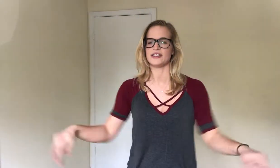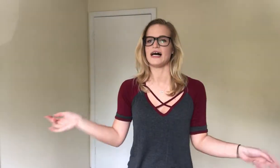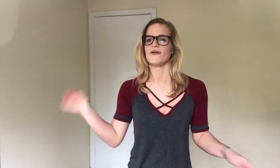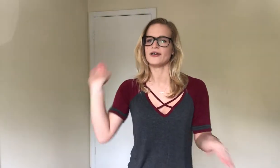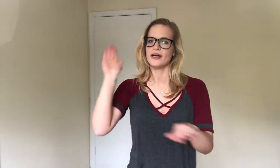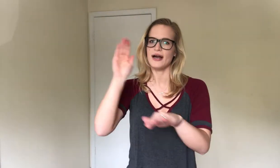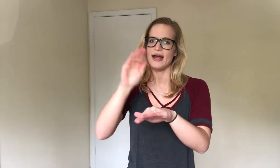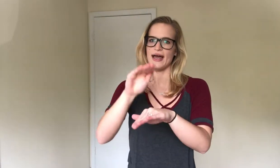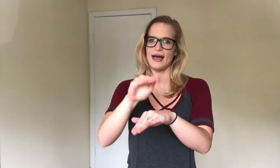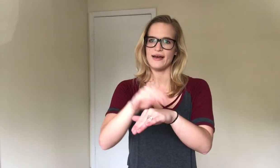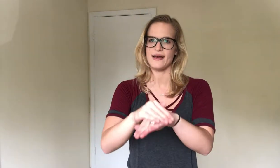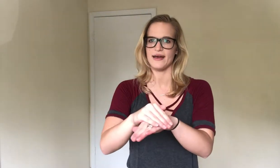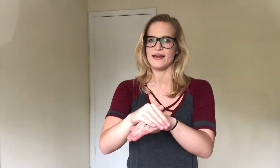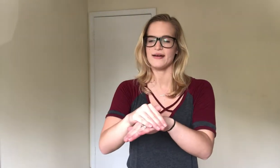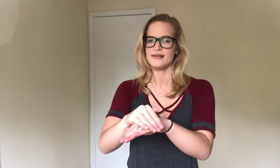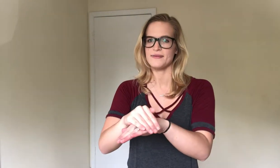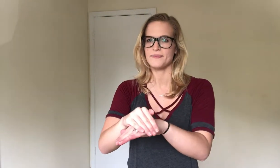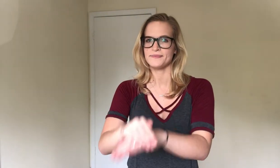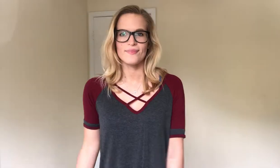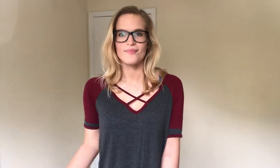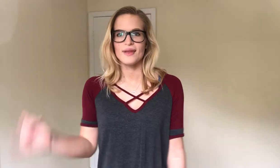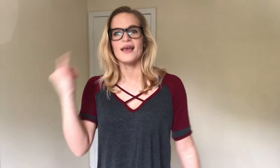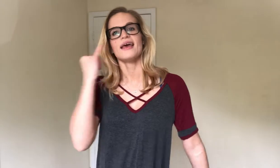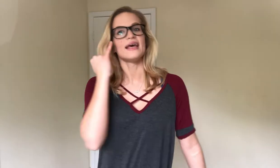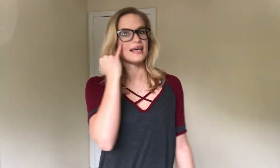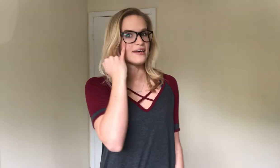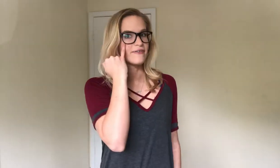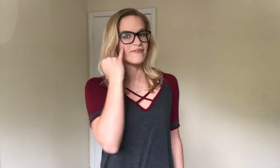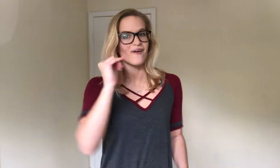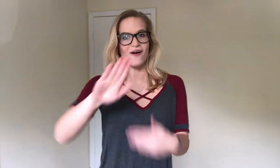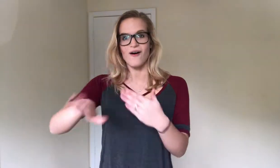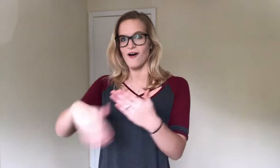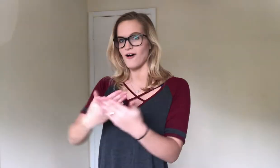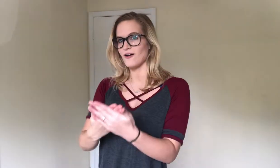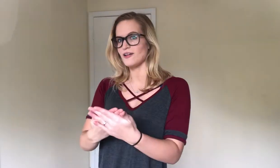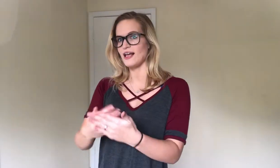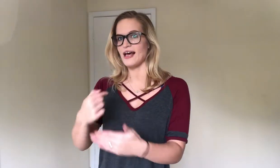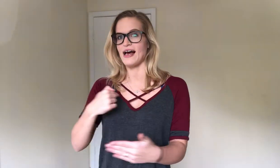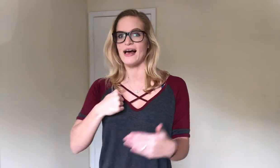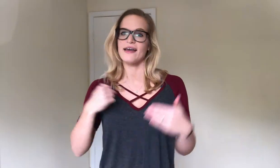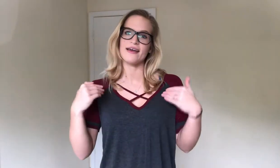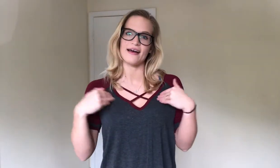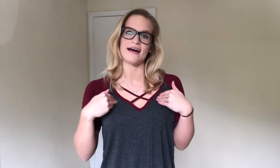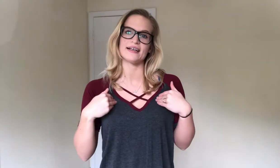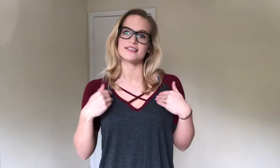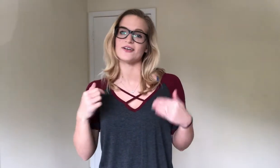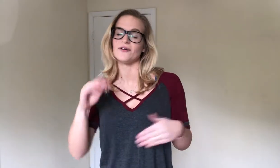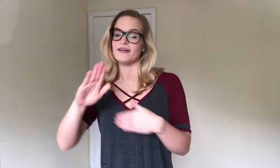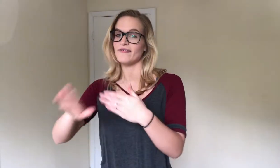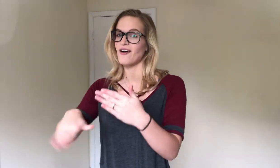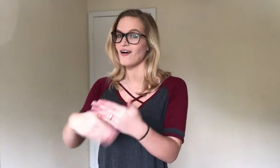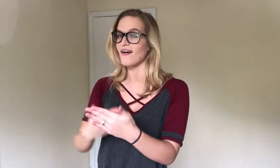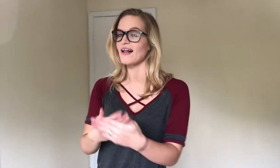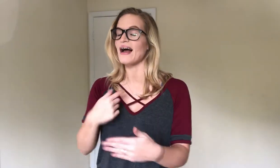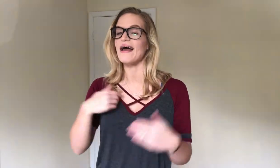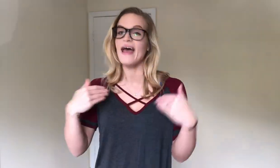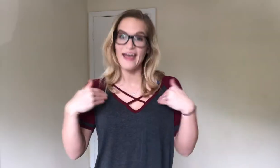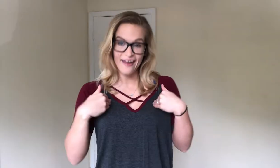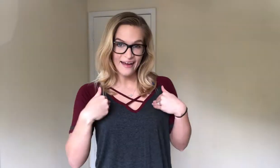Tower. At night. If. All. I got. So if all. All I have.